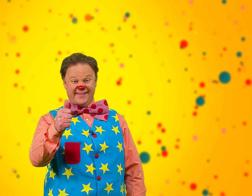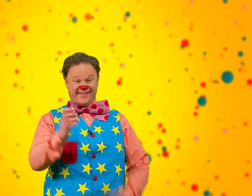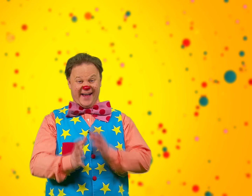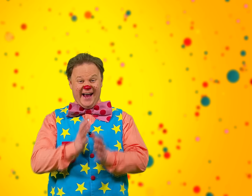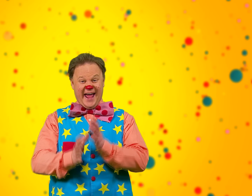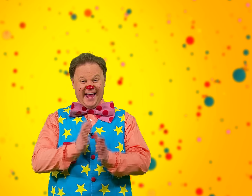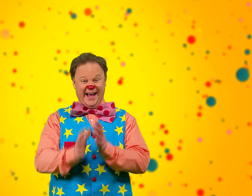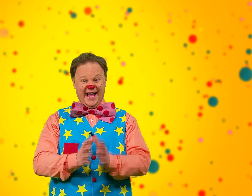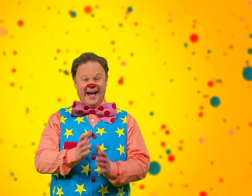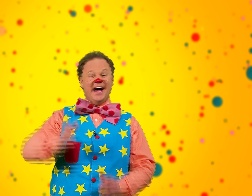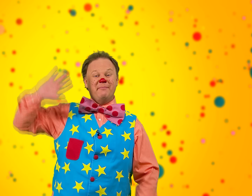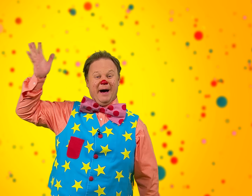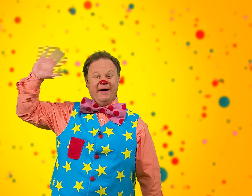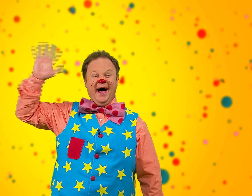signing! Bye bye!